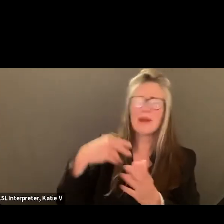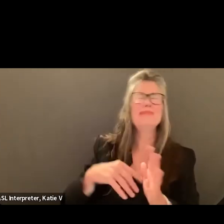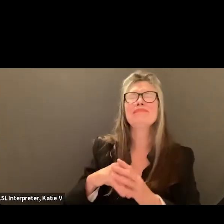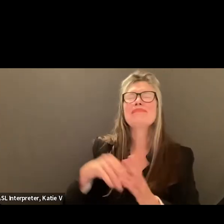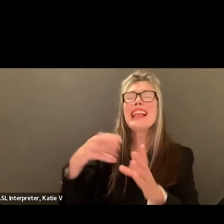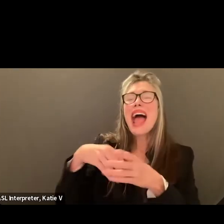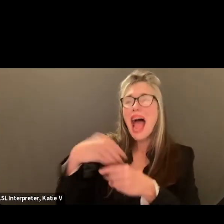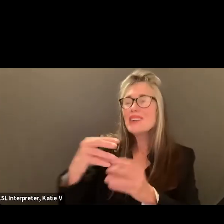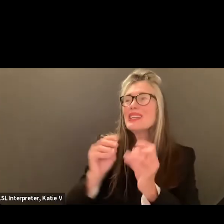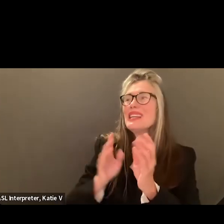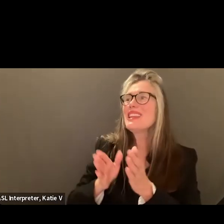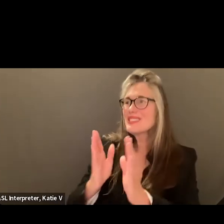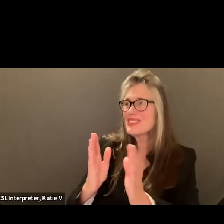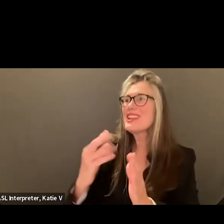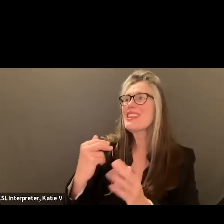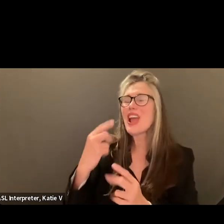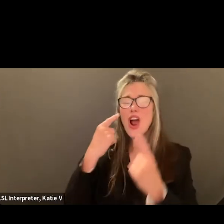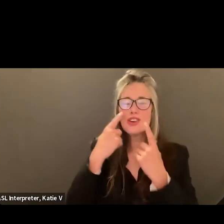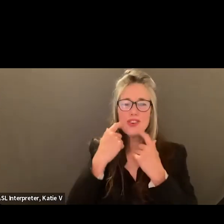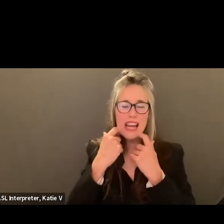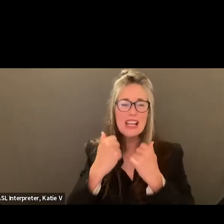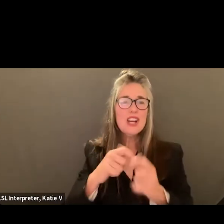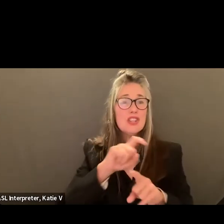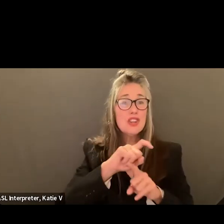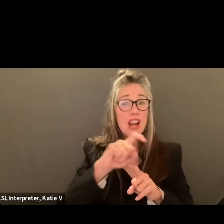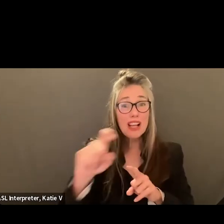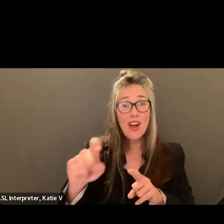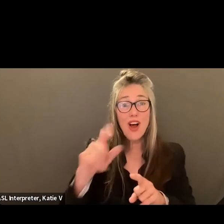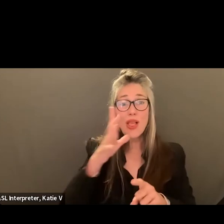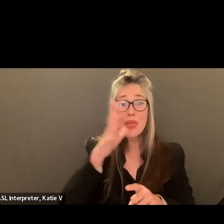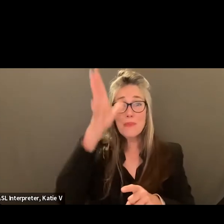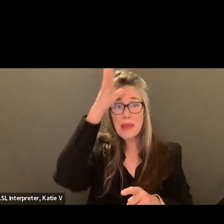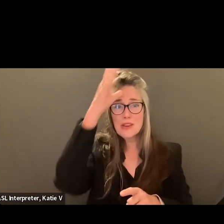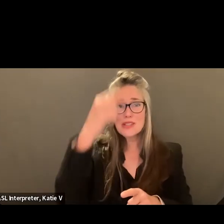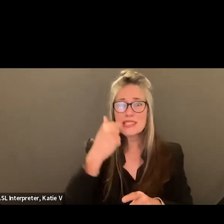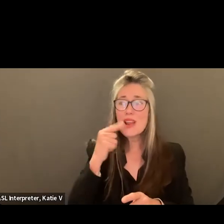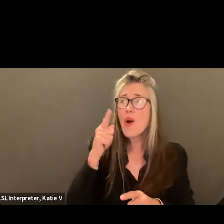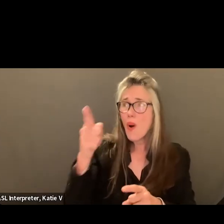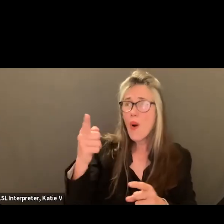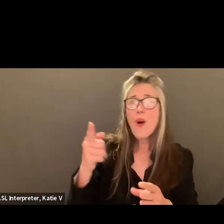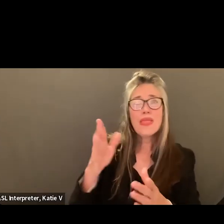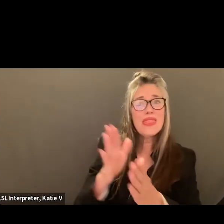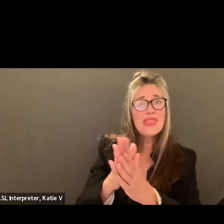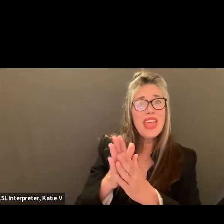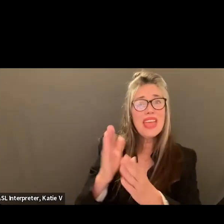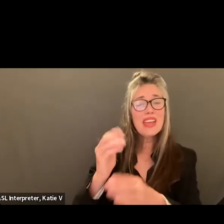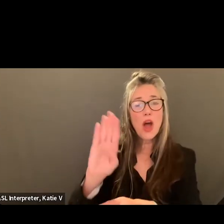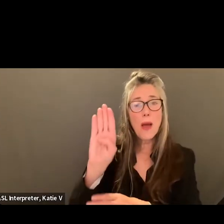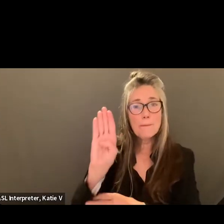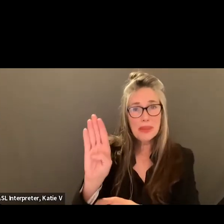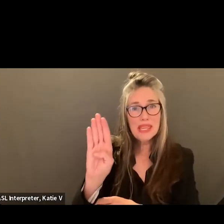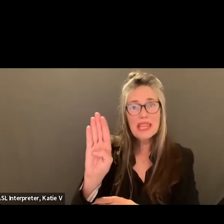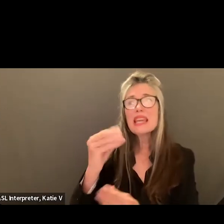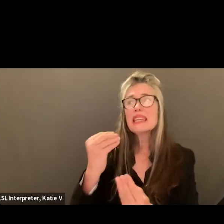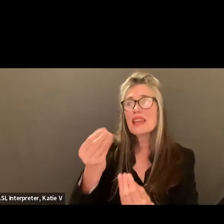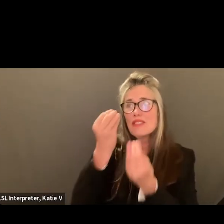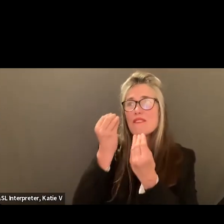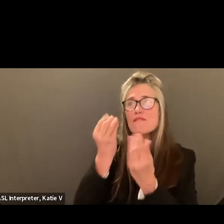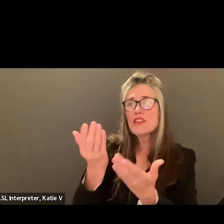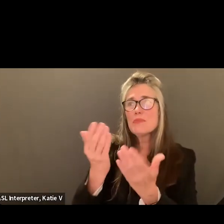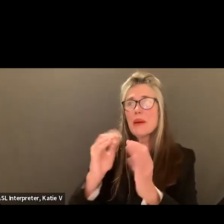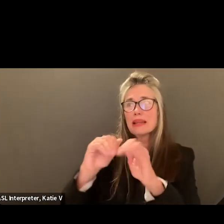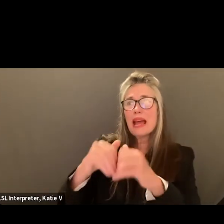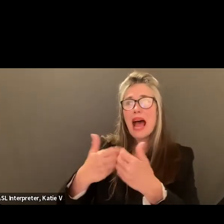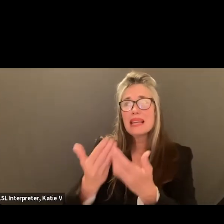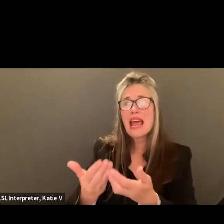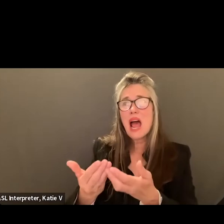a B so that they can get good feedback and know how they can get to an A? Or do I call home to the parents of students who have a D